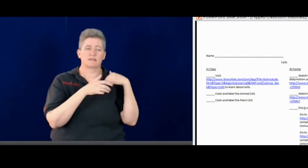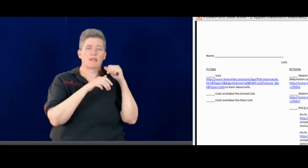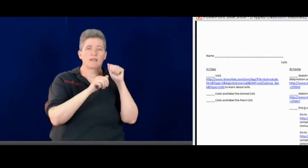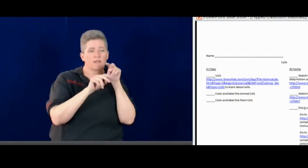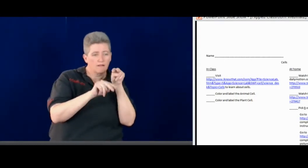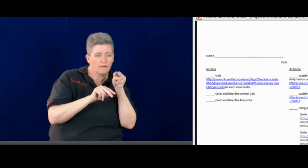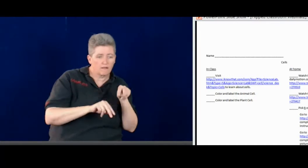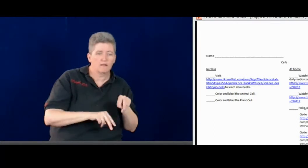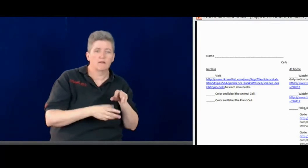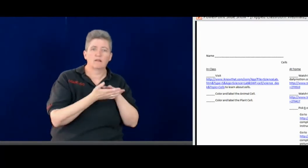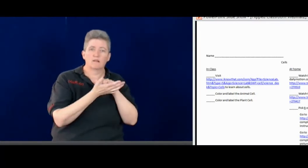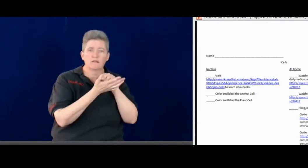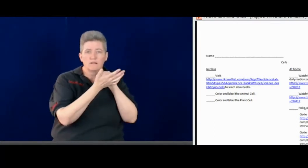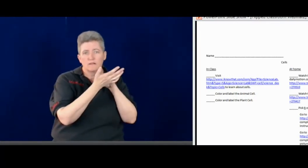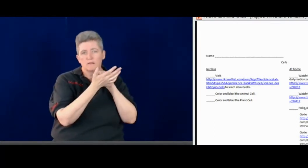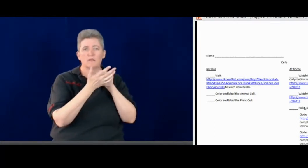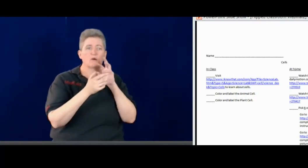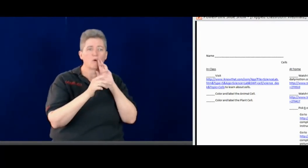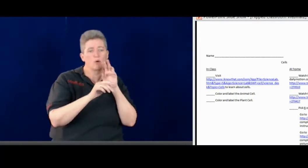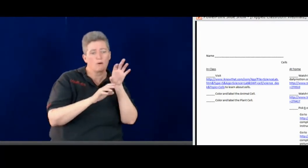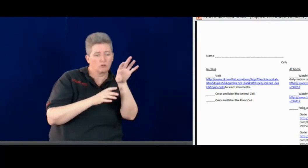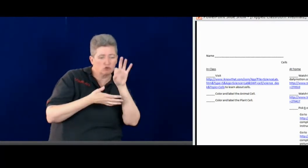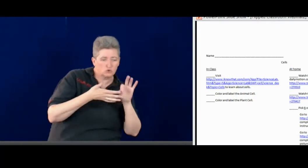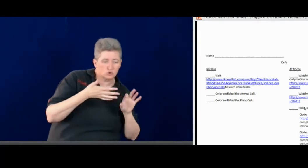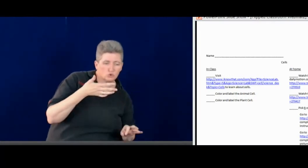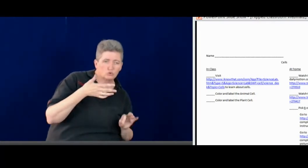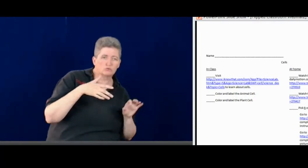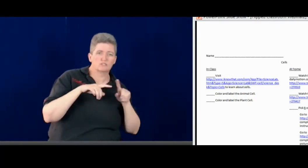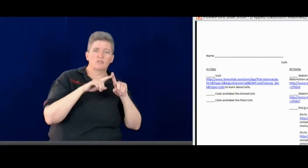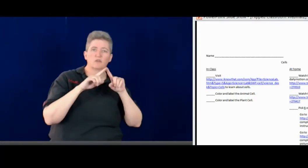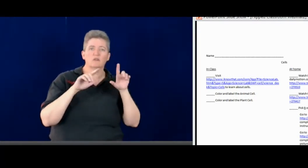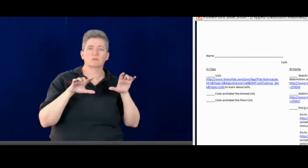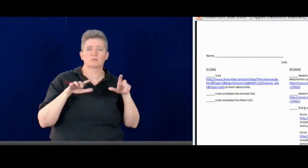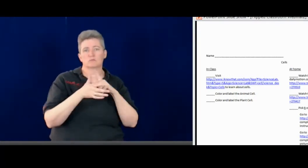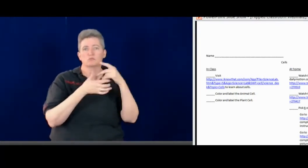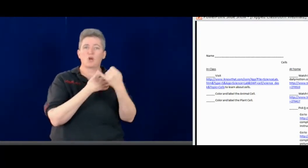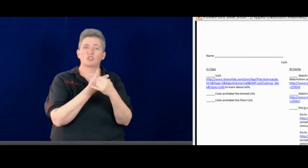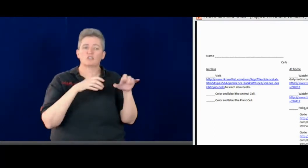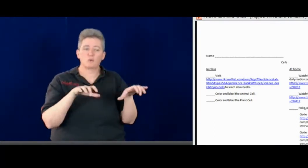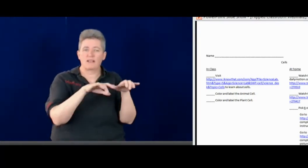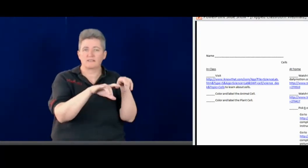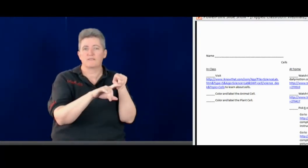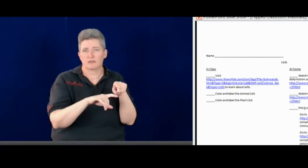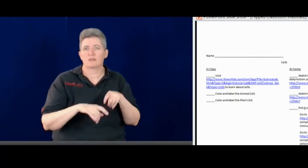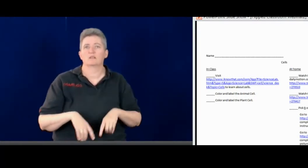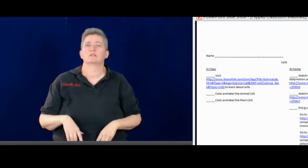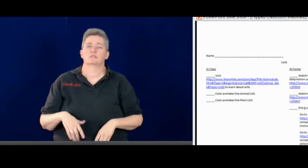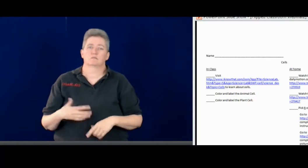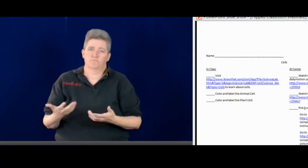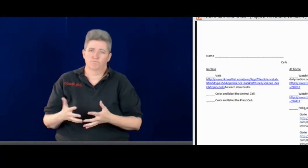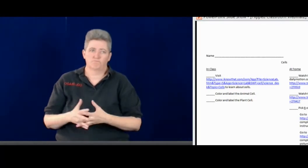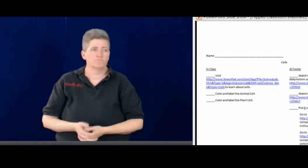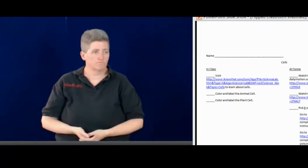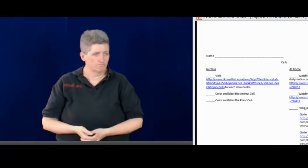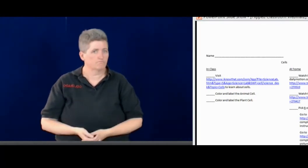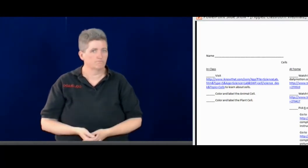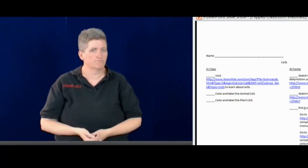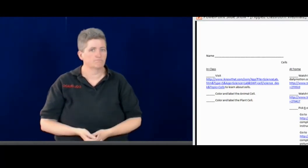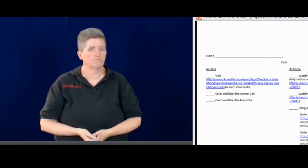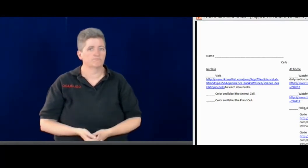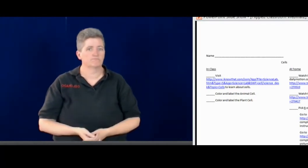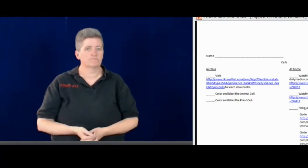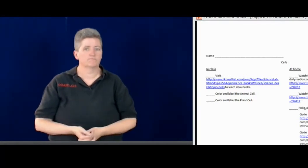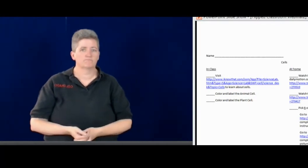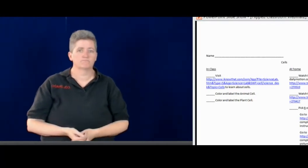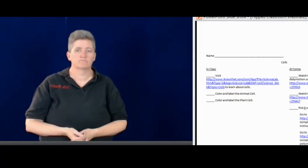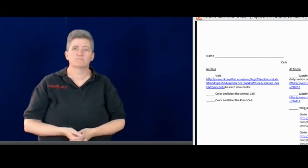And other websites that they can view as well to learn from. There's a variety of choices they can look at to show